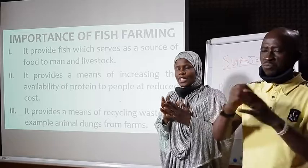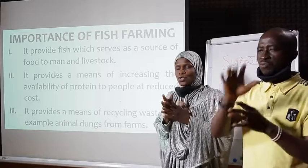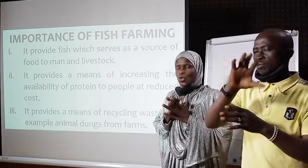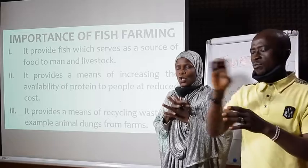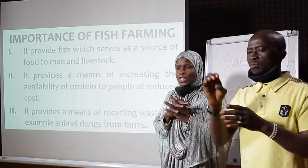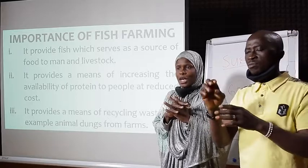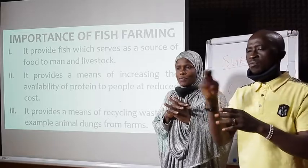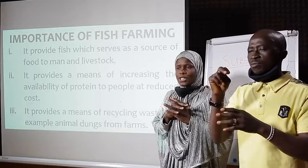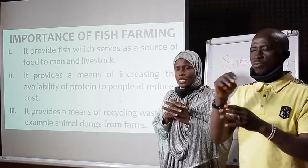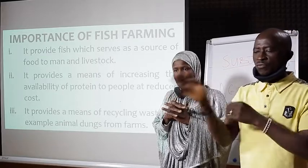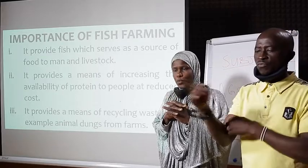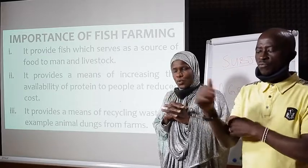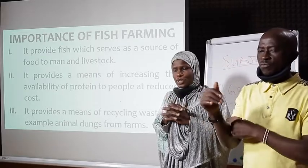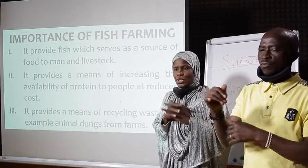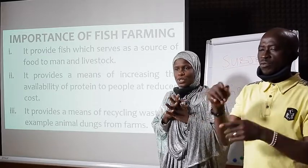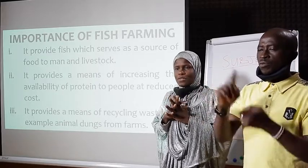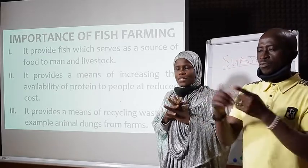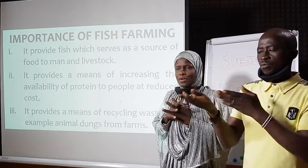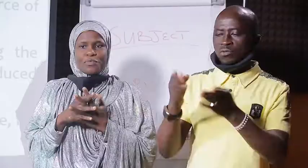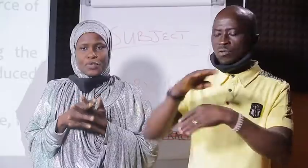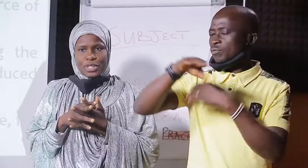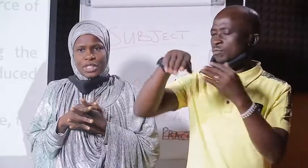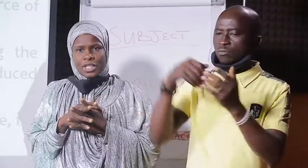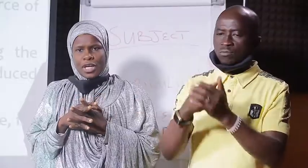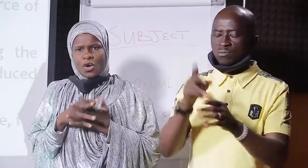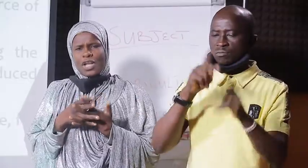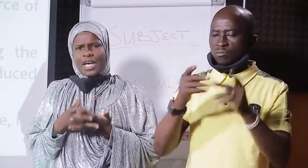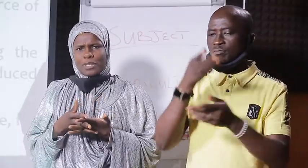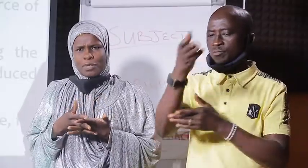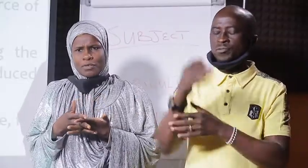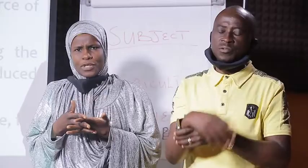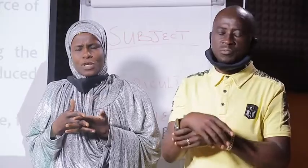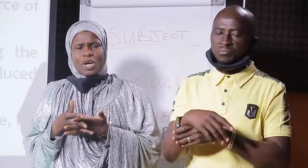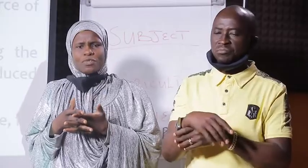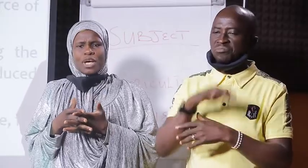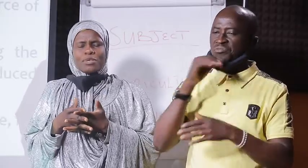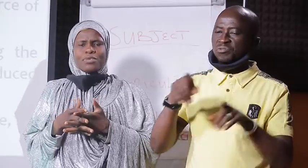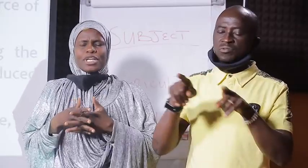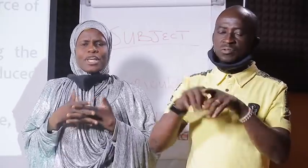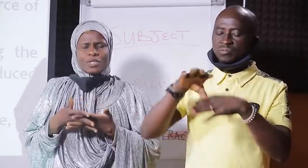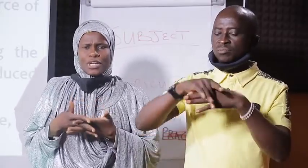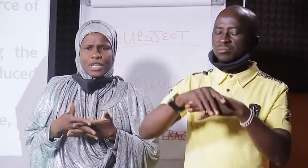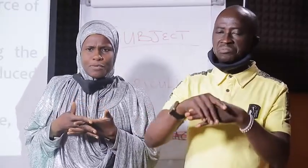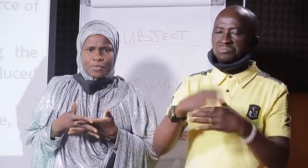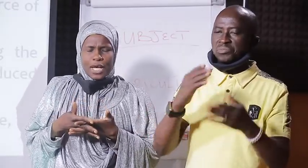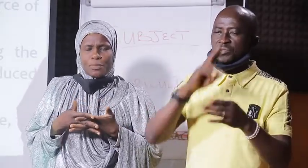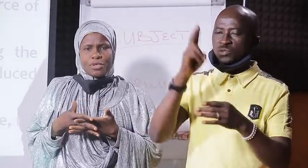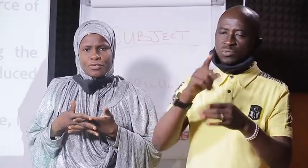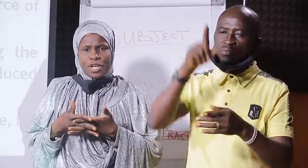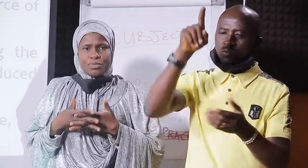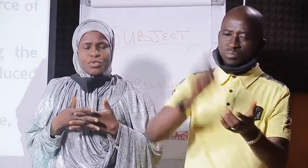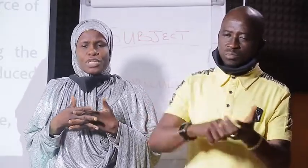cook and it will also have the same purpose it will give same protein unlike the beef that you have to buy maybe a thousand nera